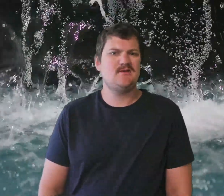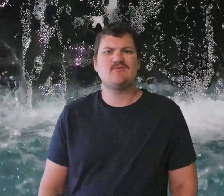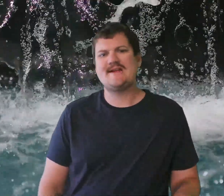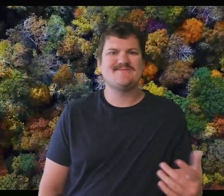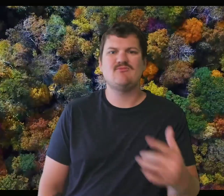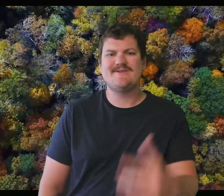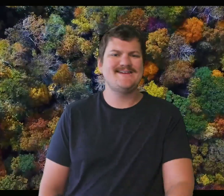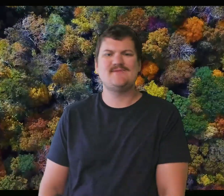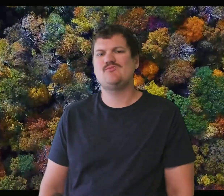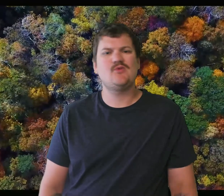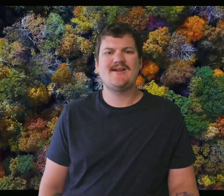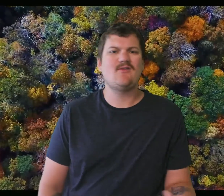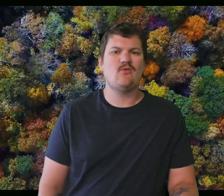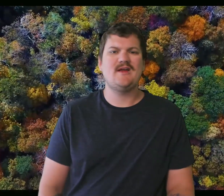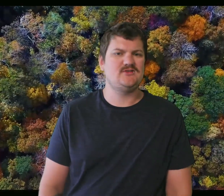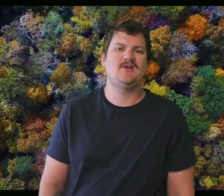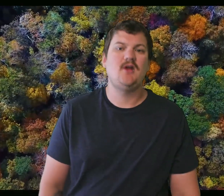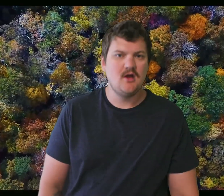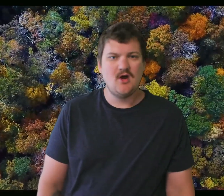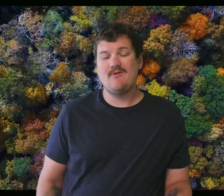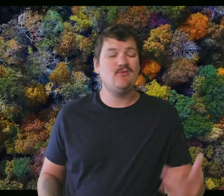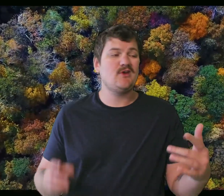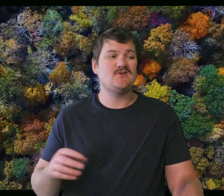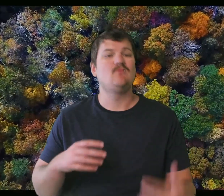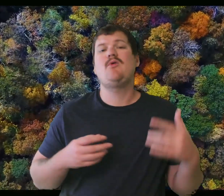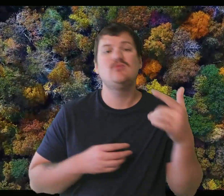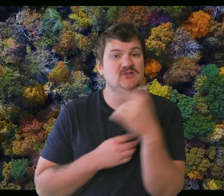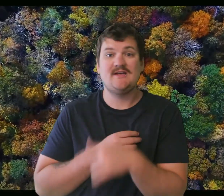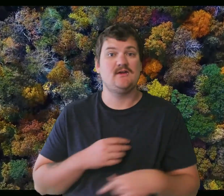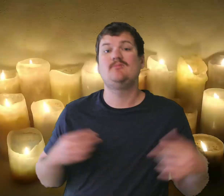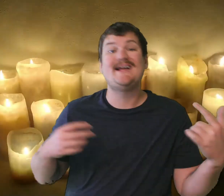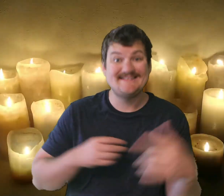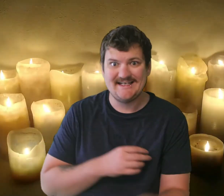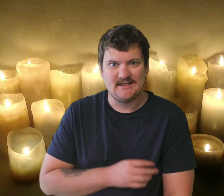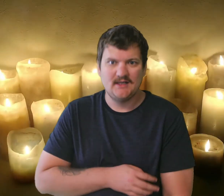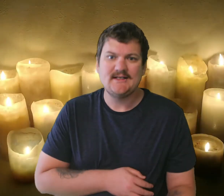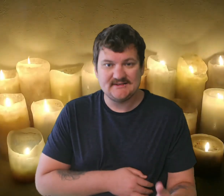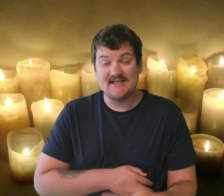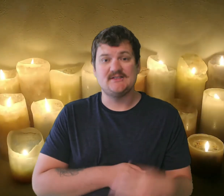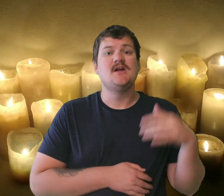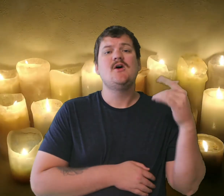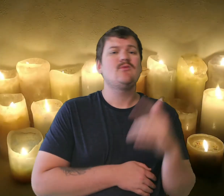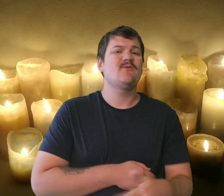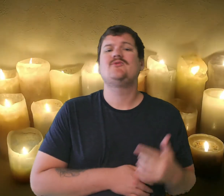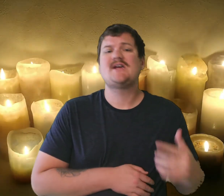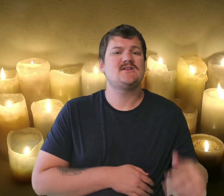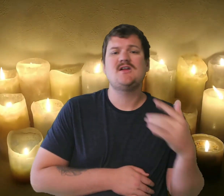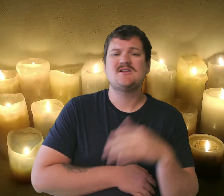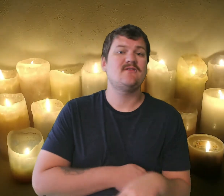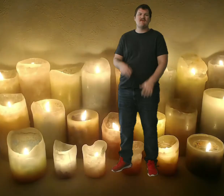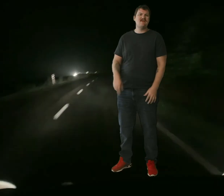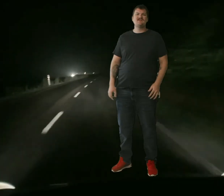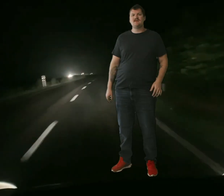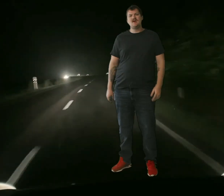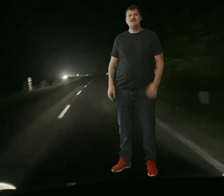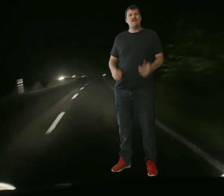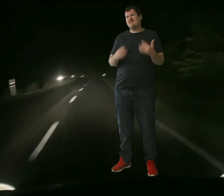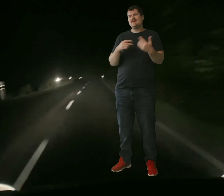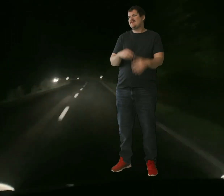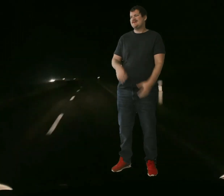Temptation, infiltration, burning down the whole nation, procreation, pro-saving, blinding Satan Devastation, overwhelming projection, salivating salvation, greedy